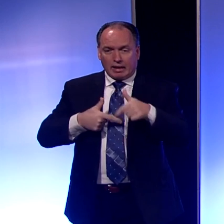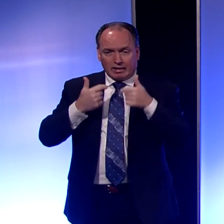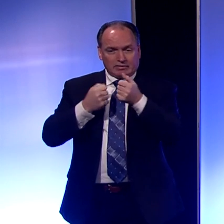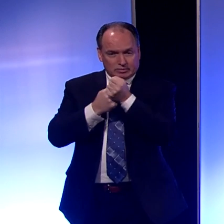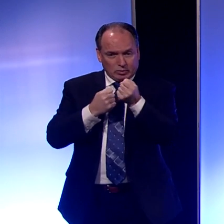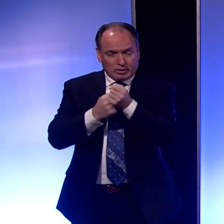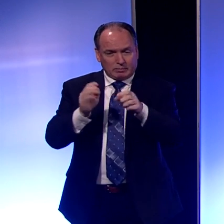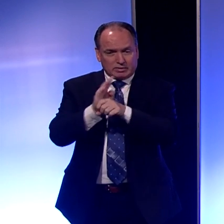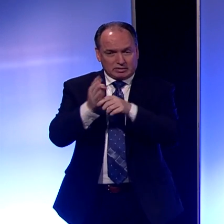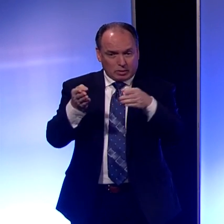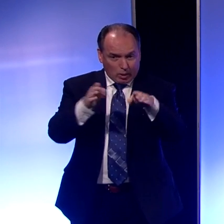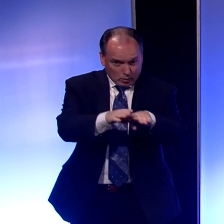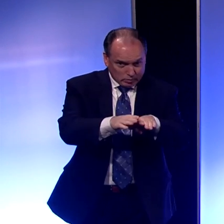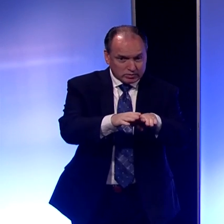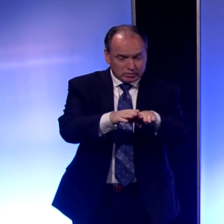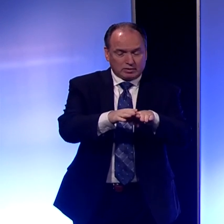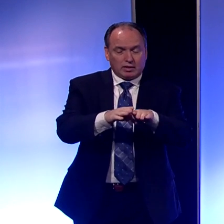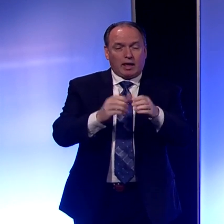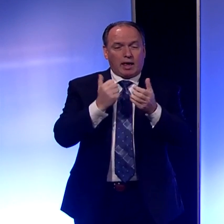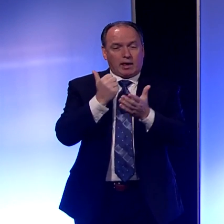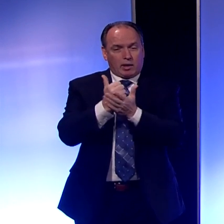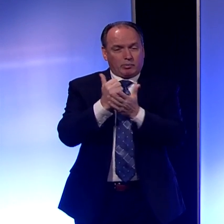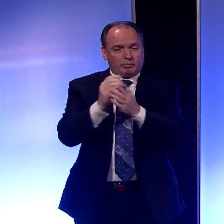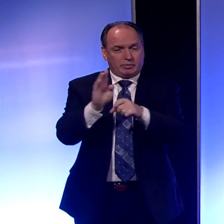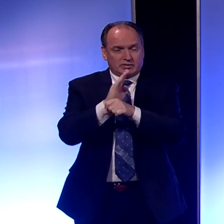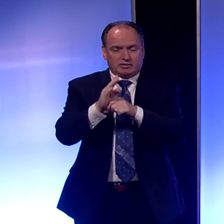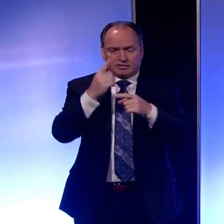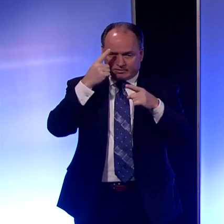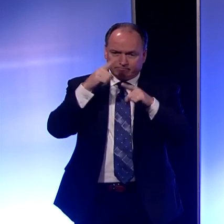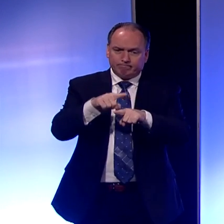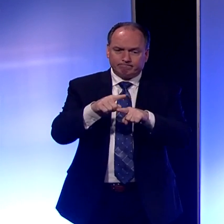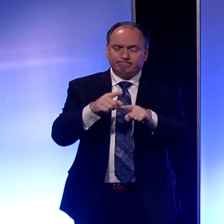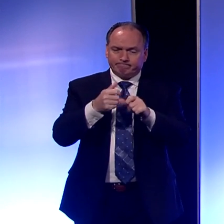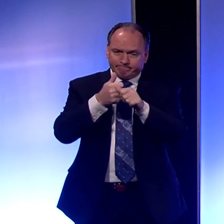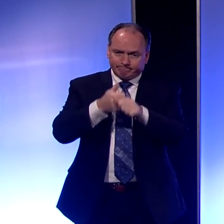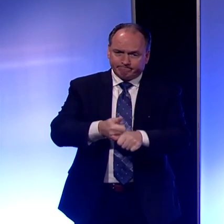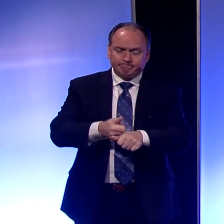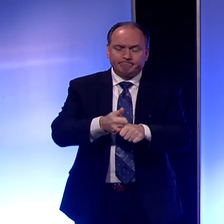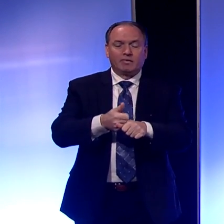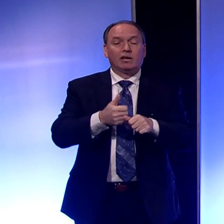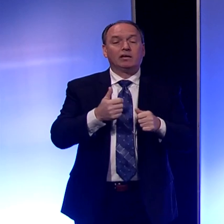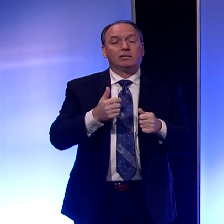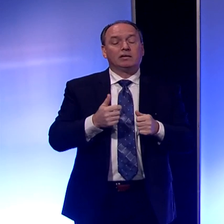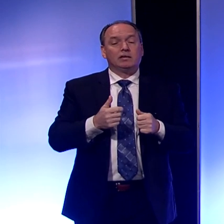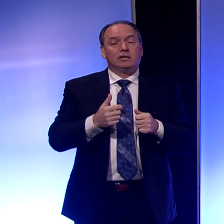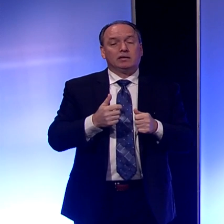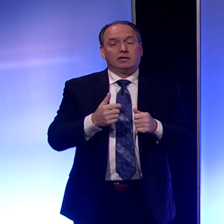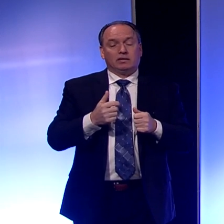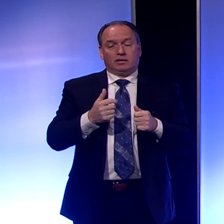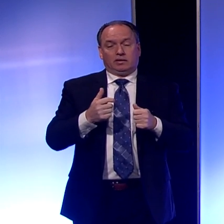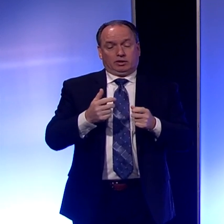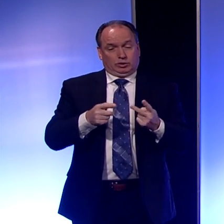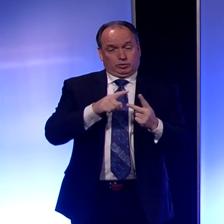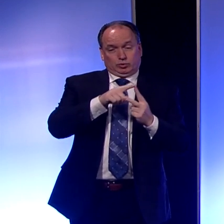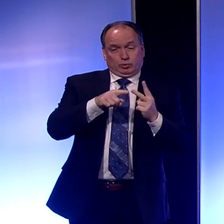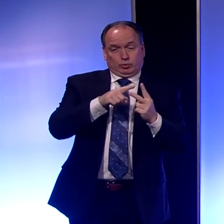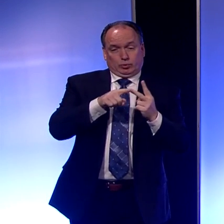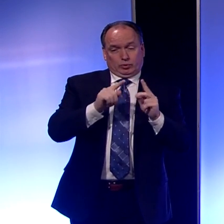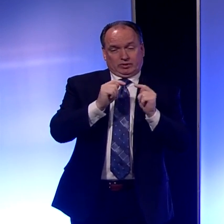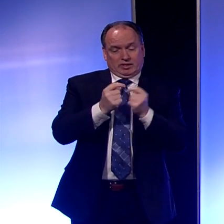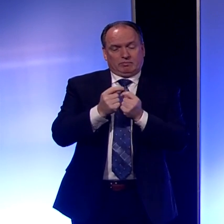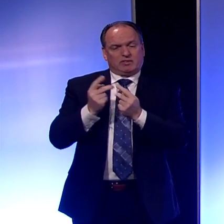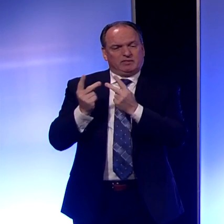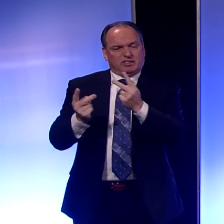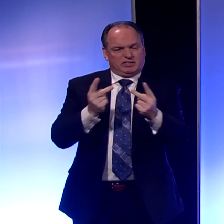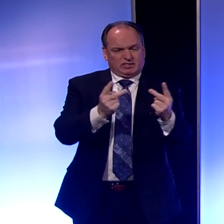businesses and help our businesses to be in compliance. Two enforcement teams have visited 10